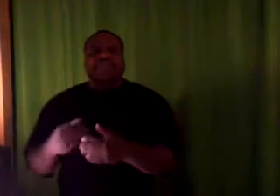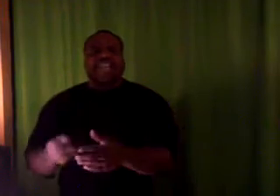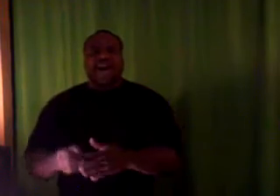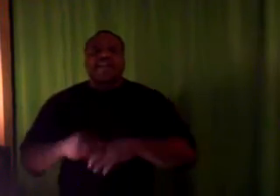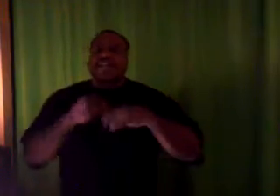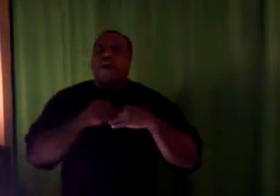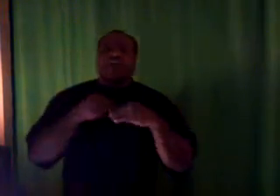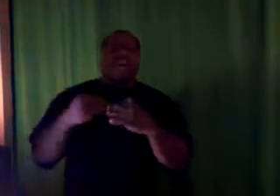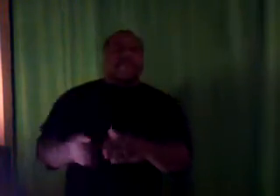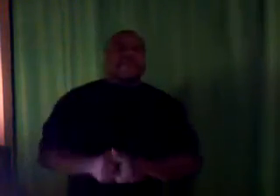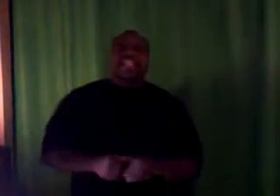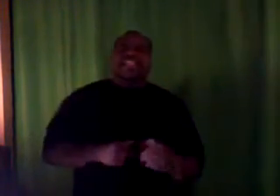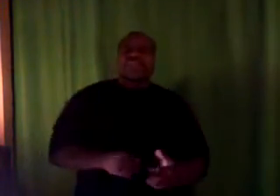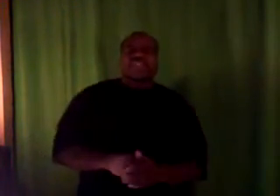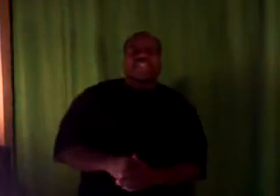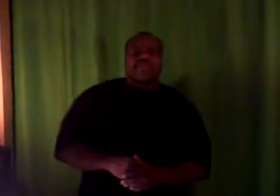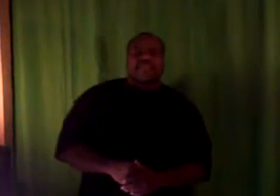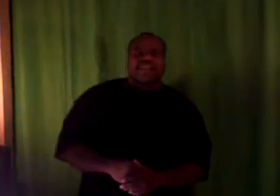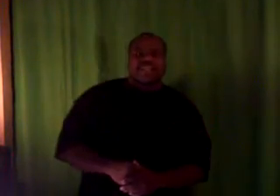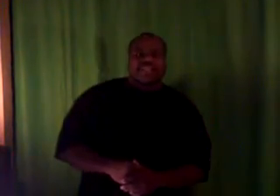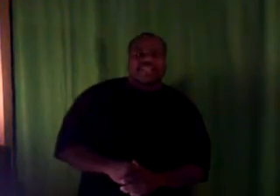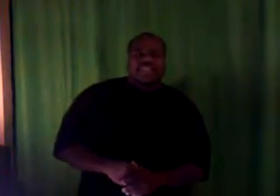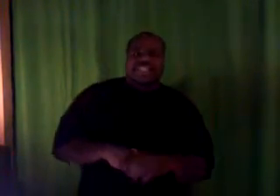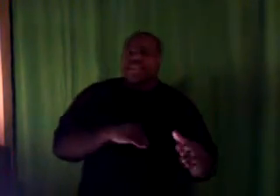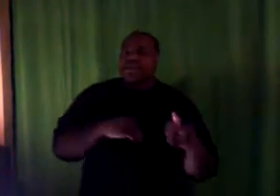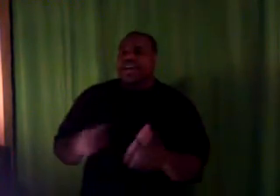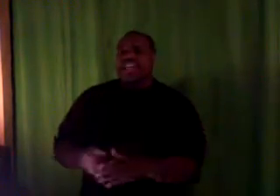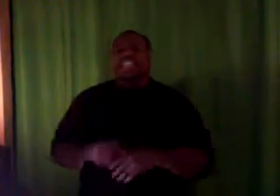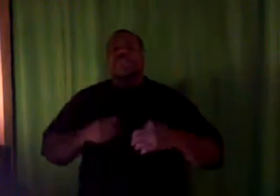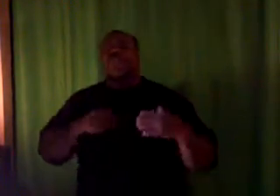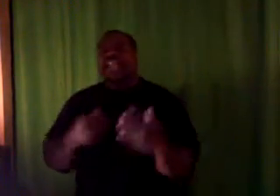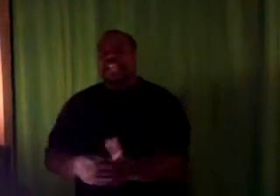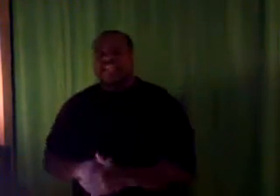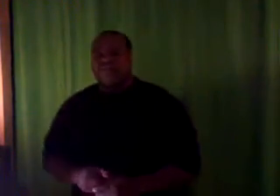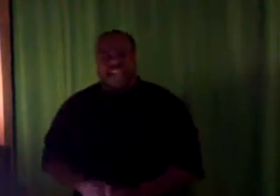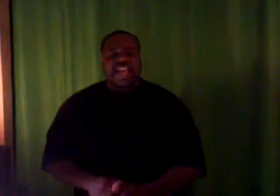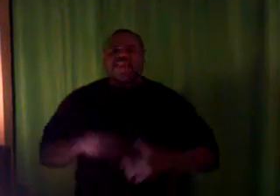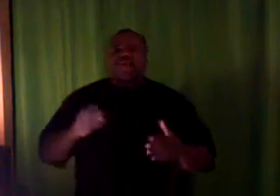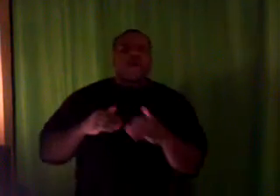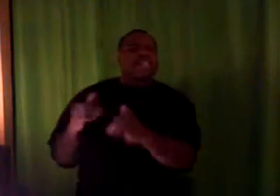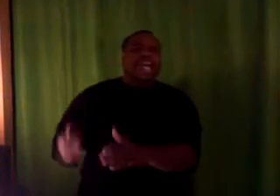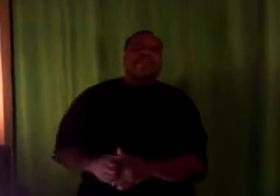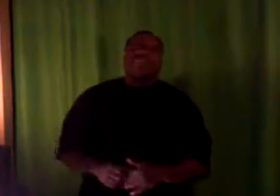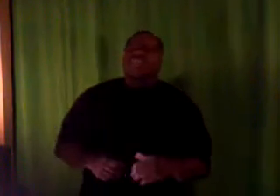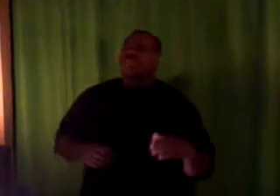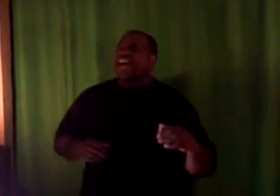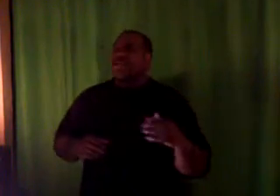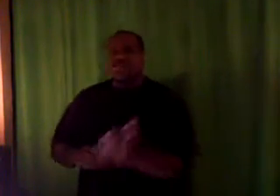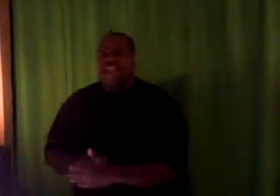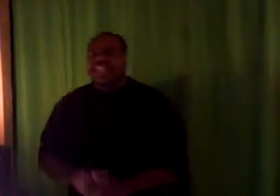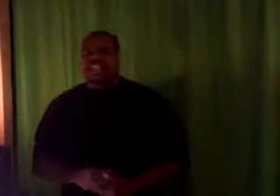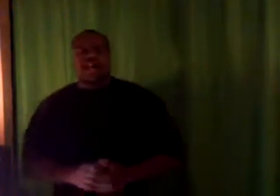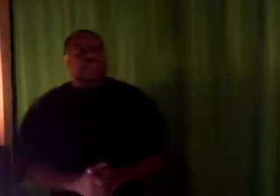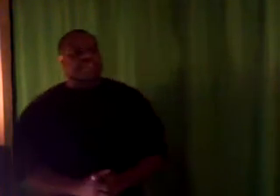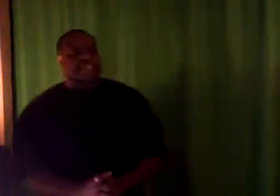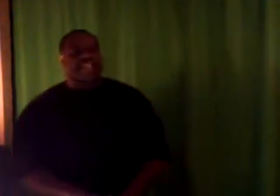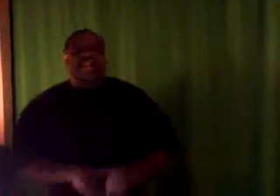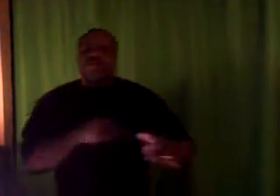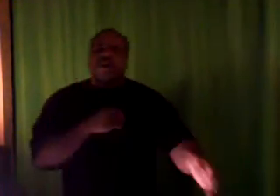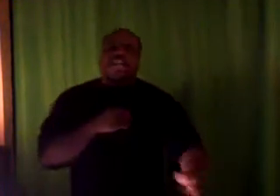sometimes the only way to practice doing something better, to getting better, is to practice doing that. You want to stop cussing, you got to practice stop cussing. You want to